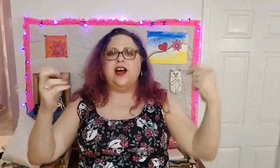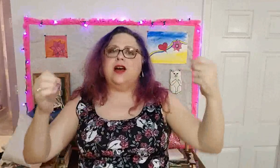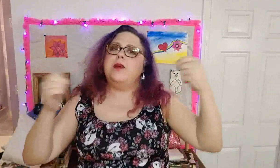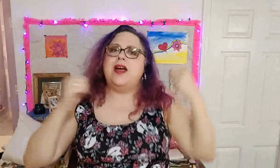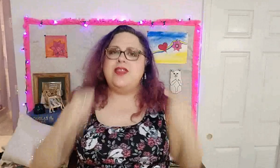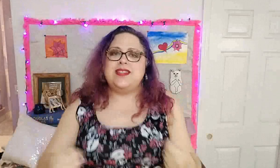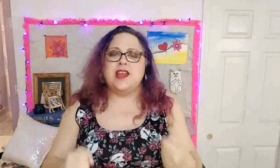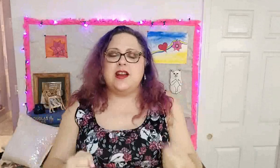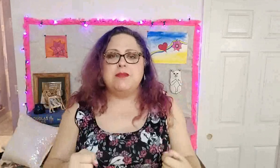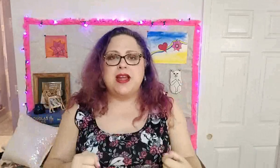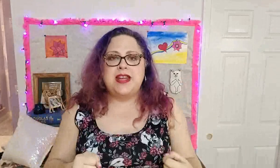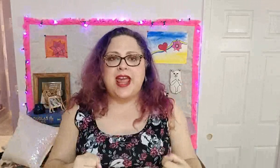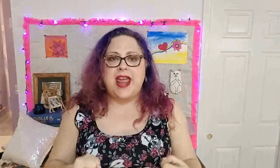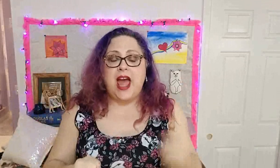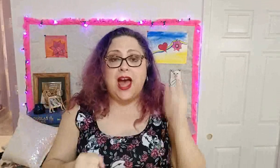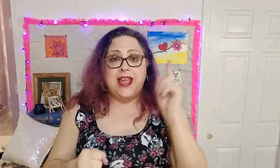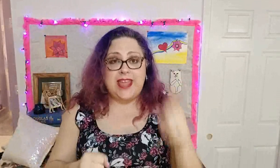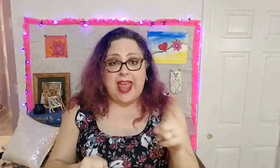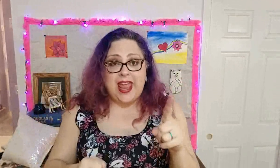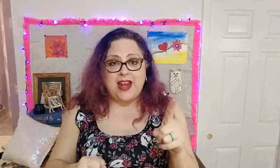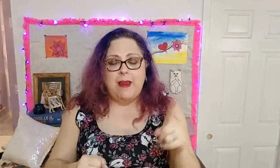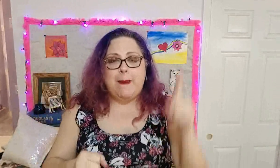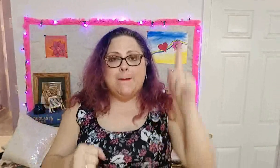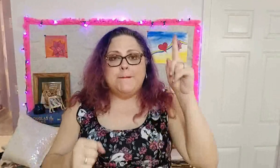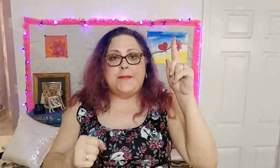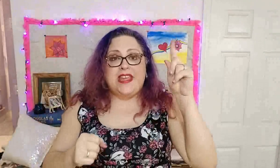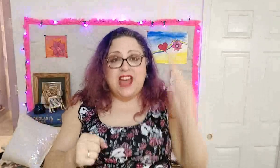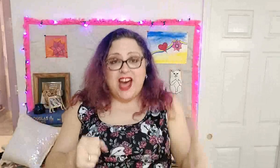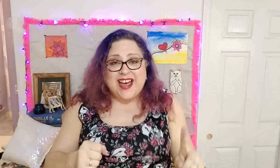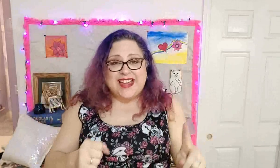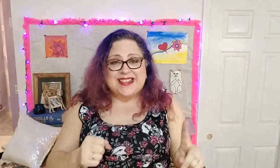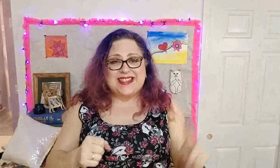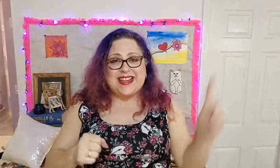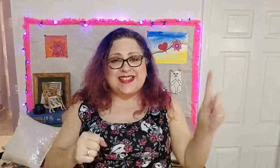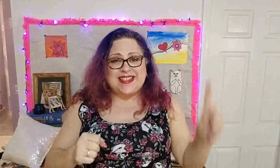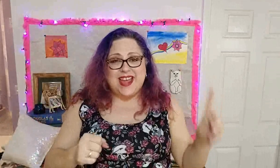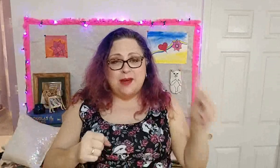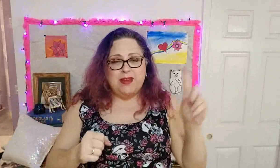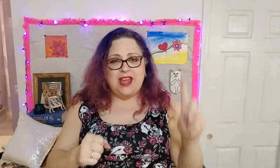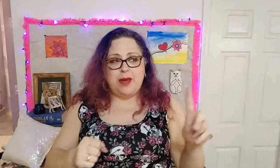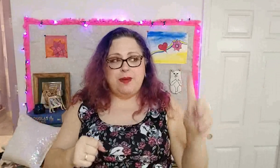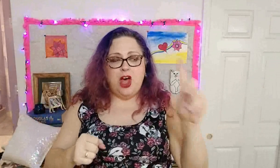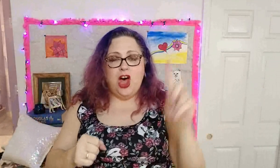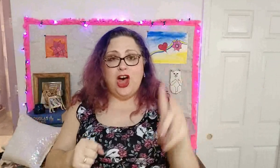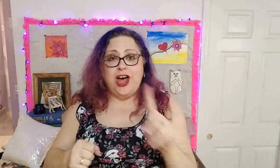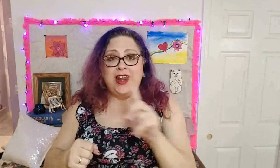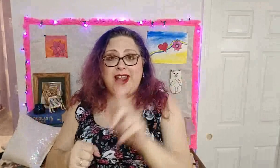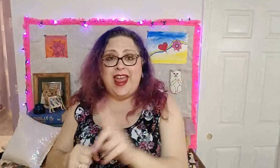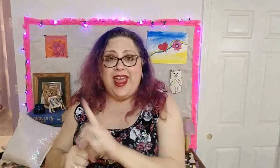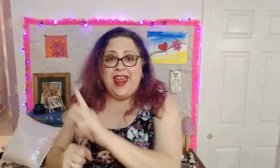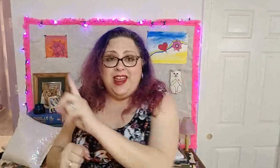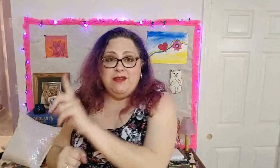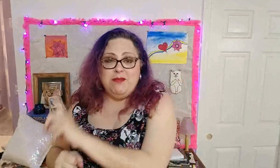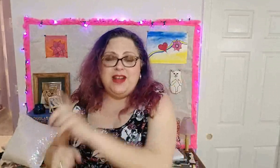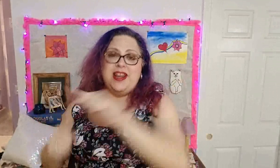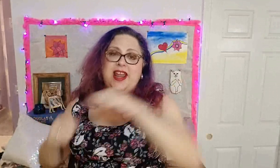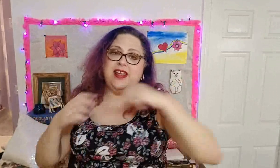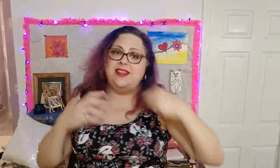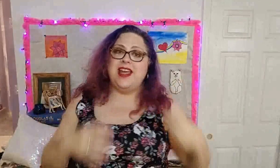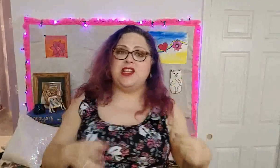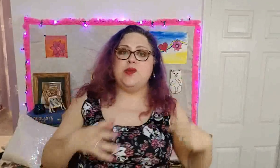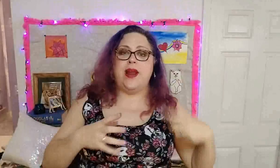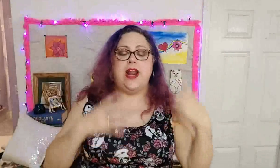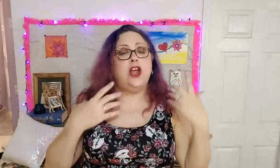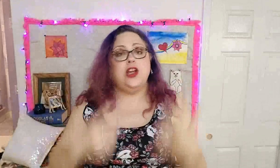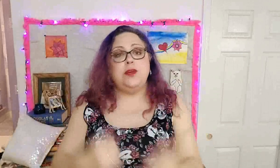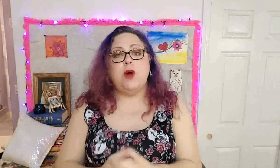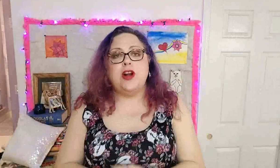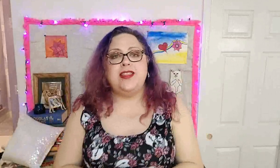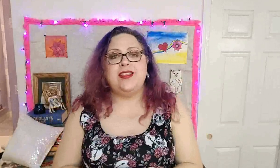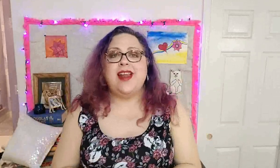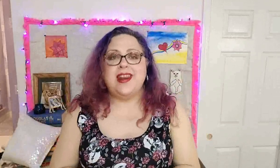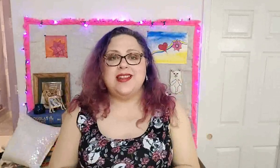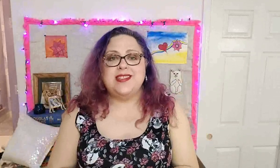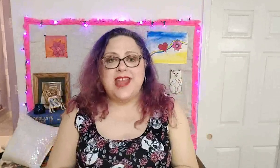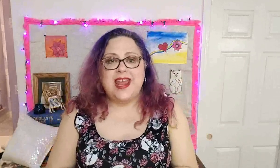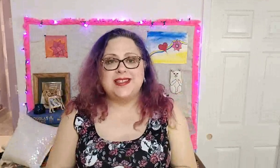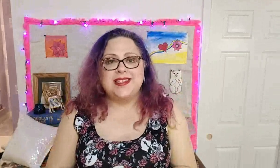talk about this on a Monday again, because it's coming up on a Monday. That's right, a good part of the United States